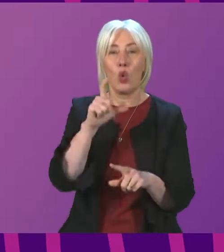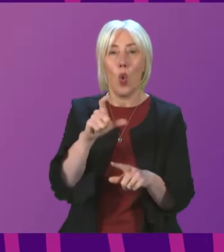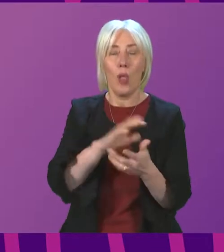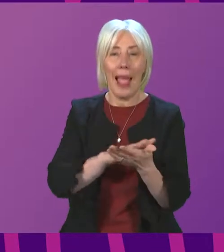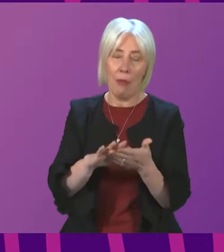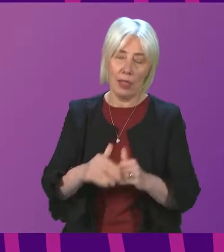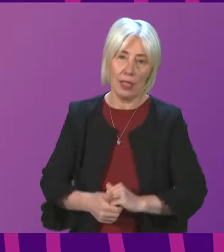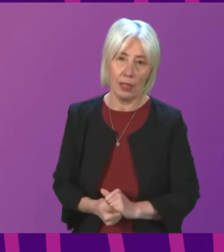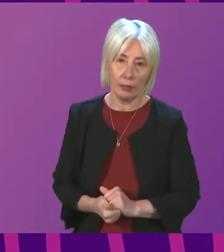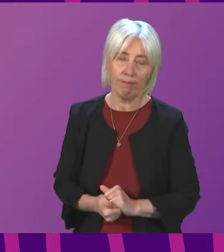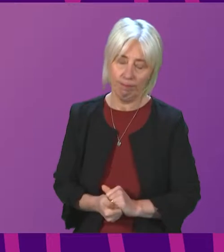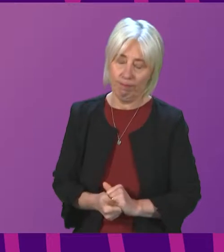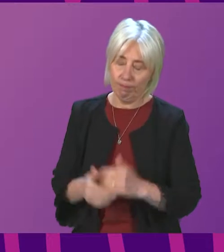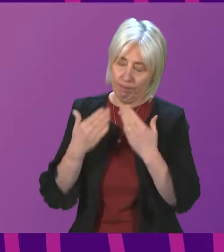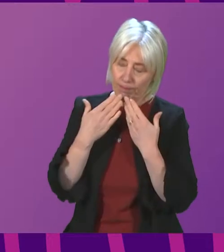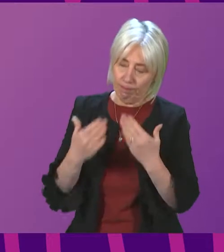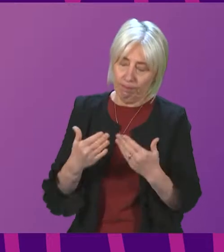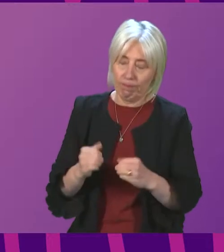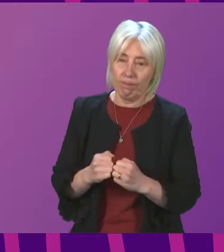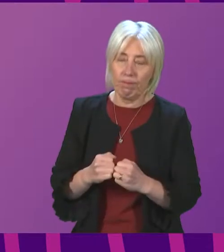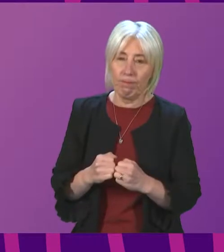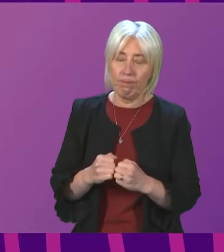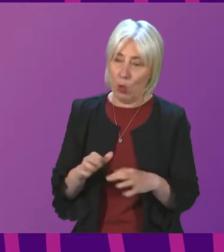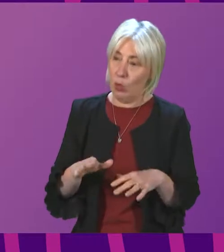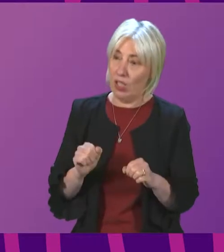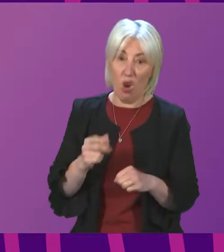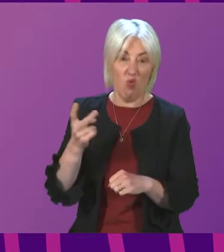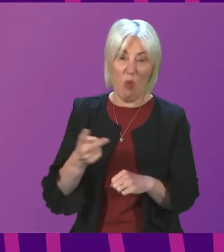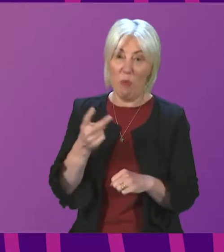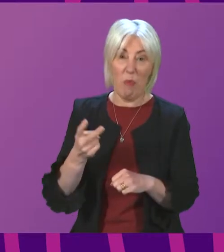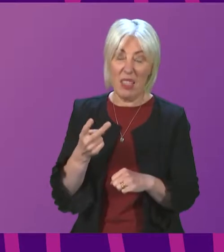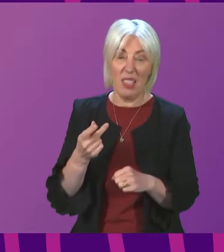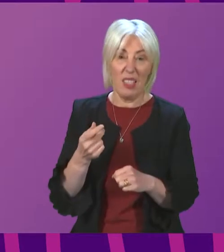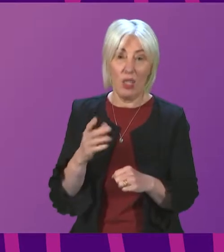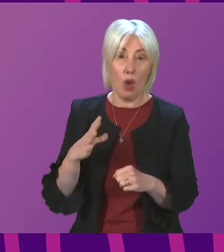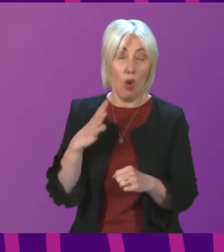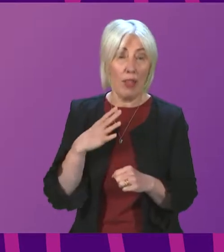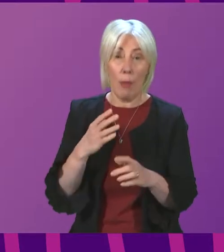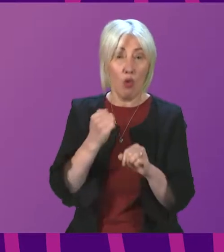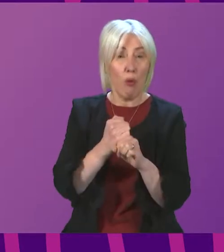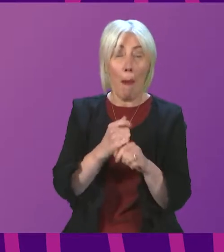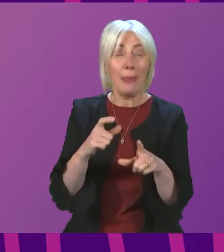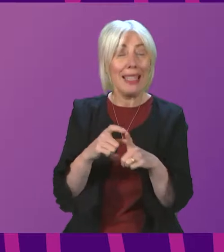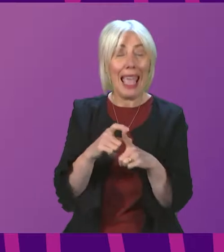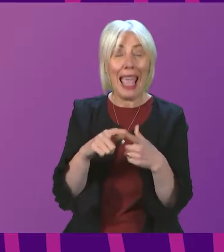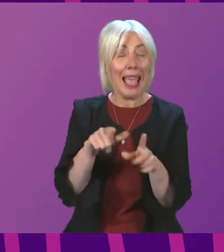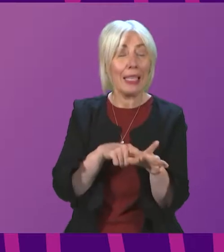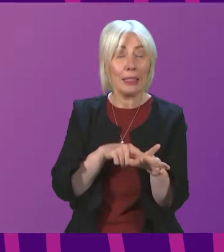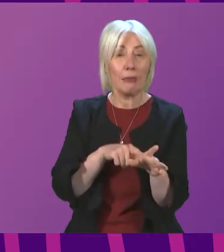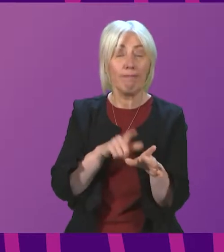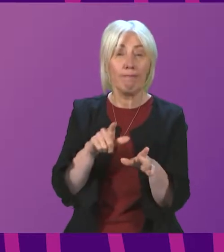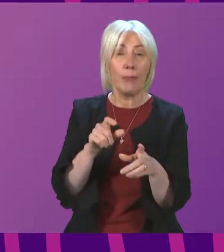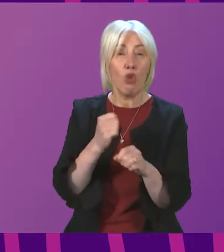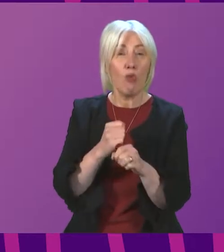Thank you very much, Presiding Officer. Can I start by echoing the sentiments expressed about Graham Day? Graham has that rare